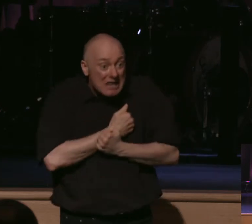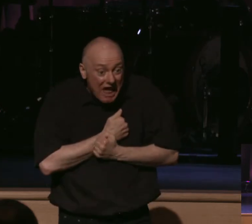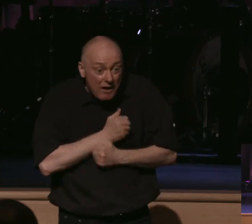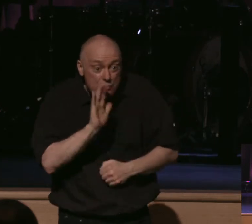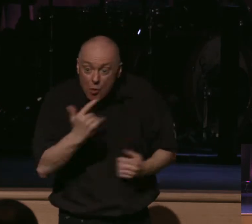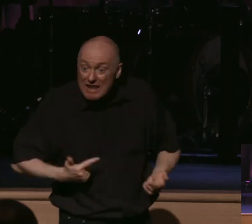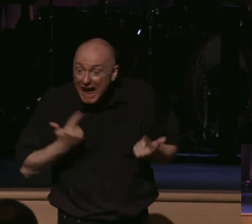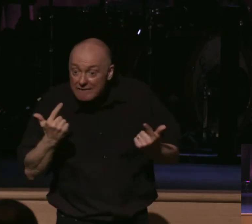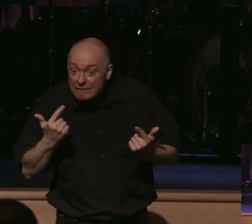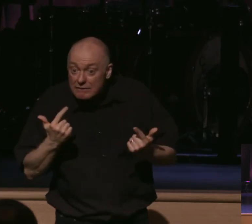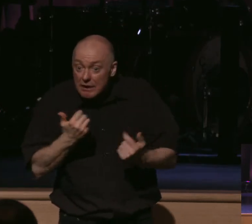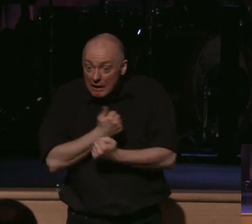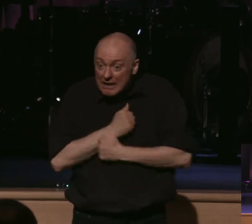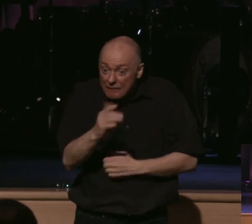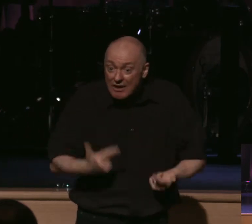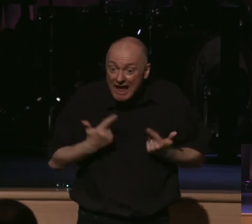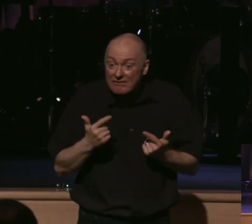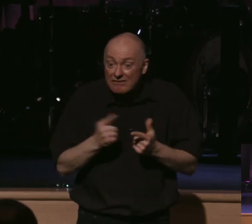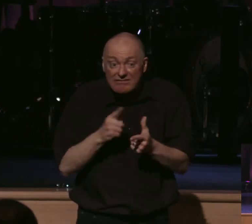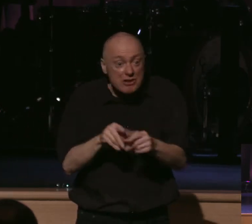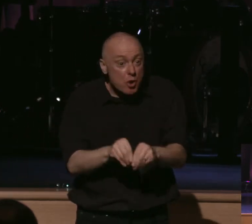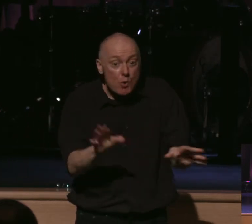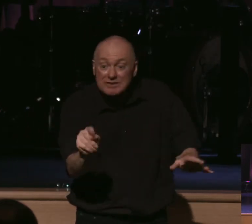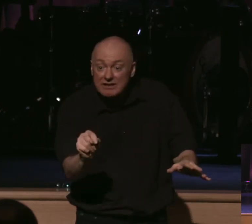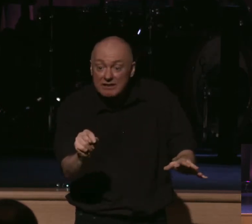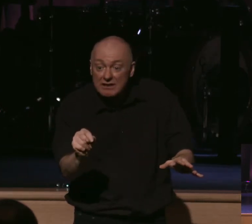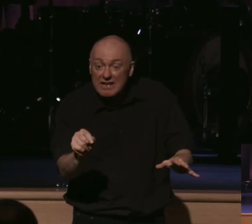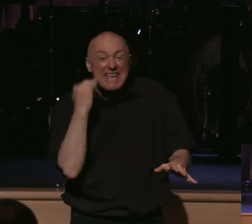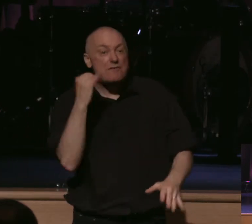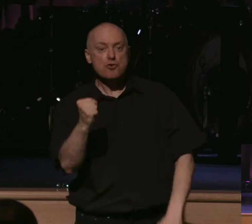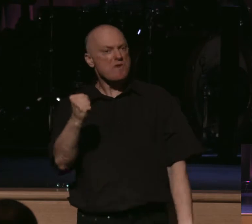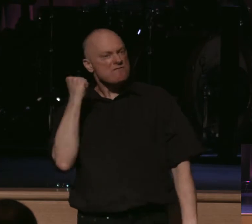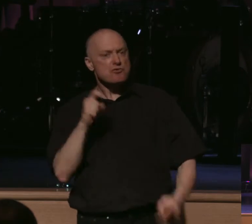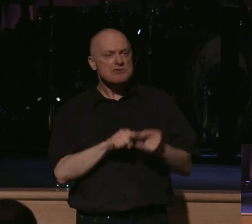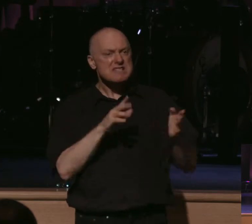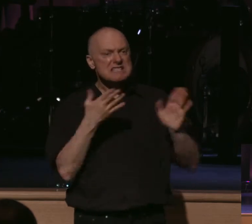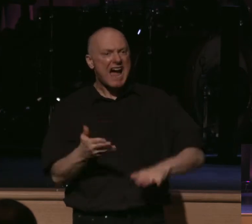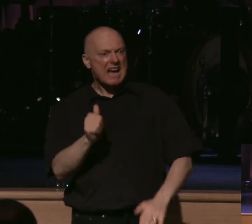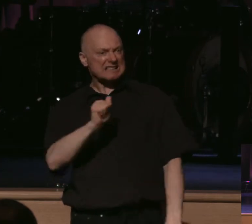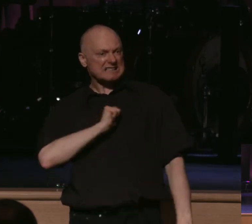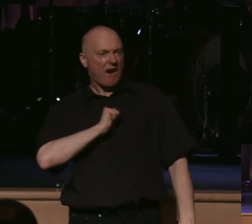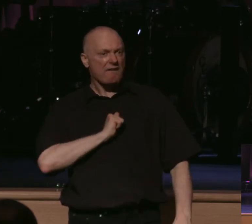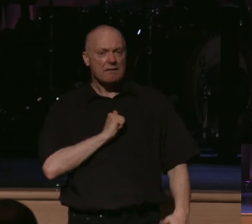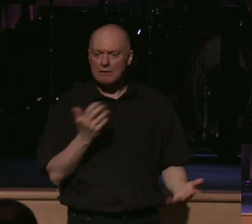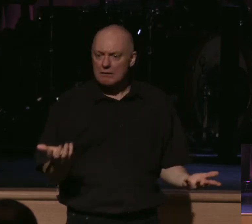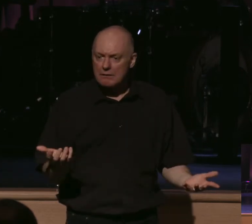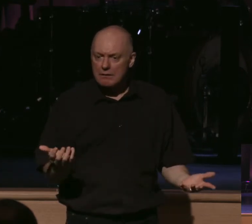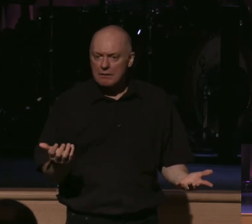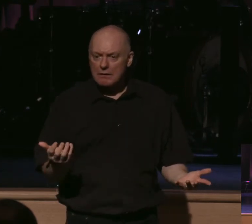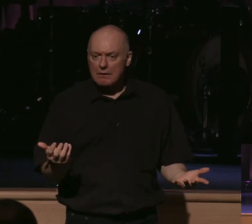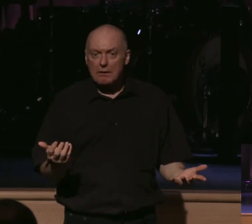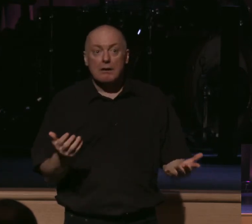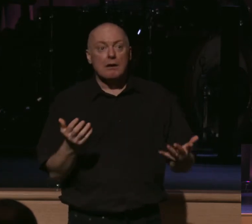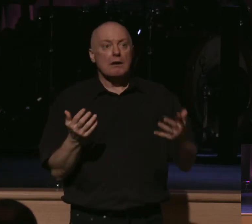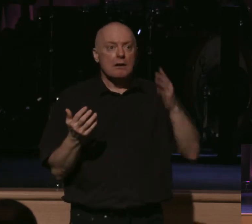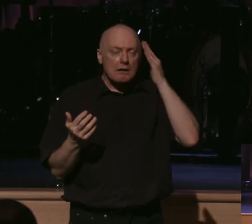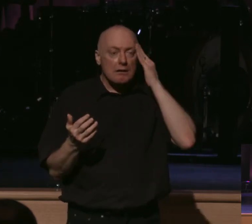life loses it. Who refuses to die, refuses to live. But whoever hates his life,